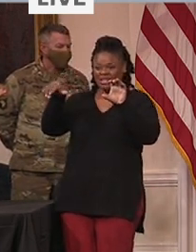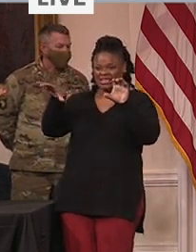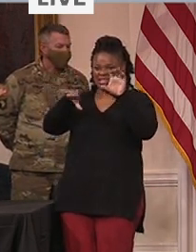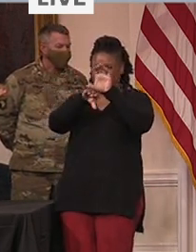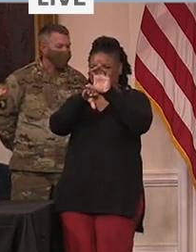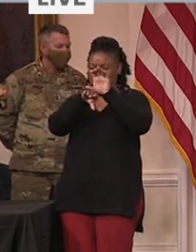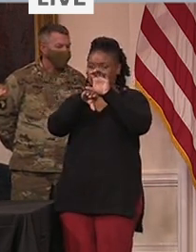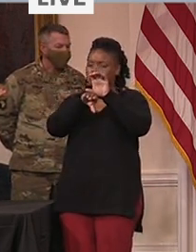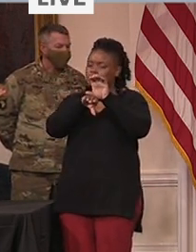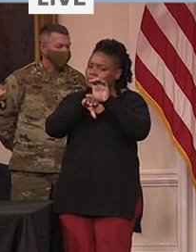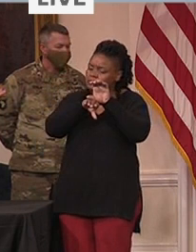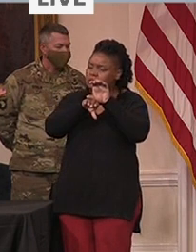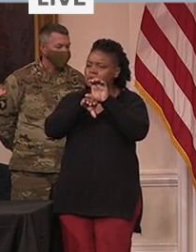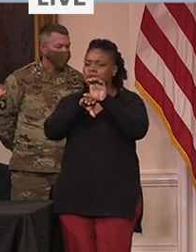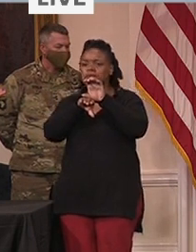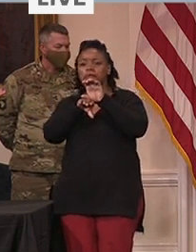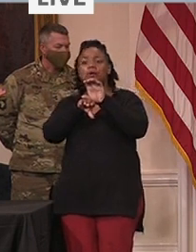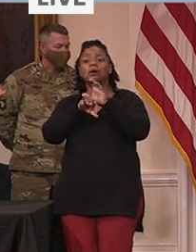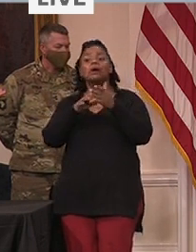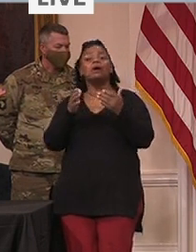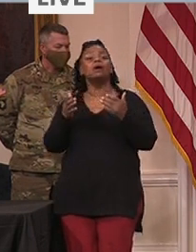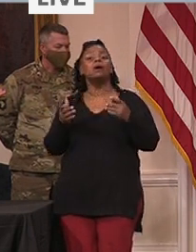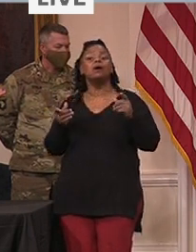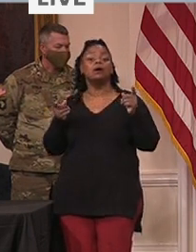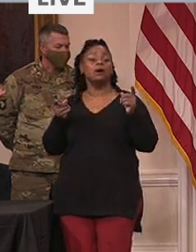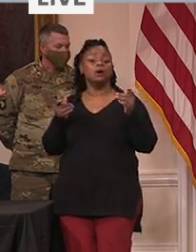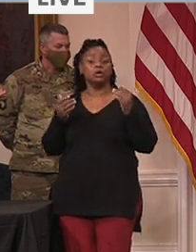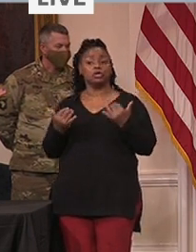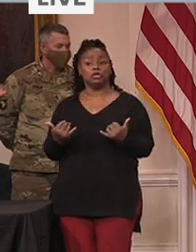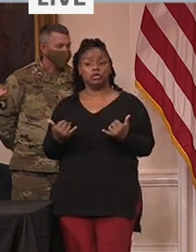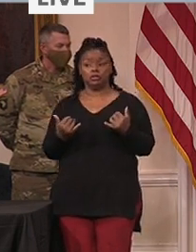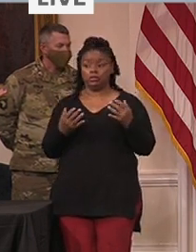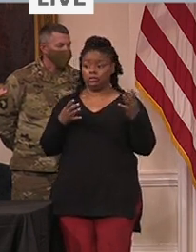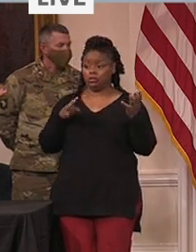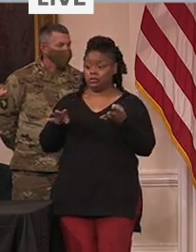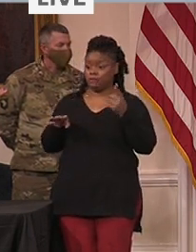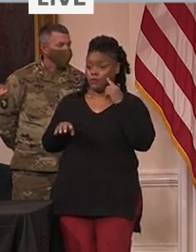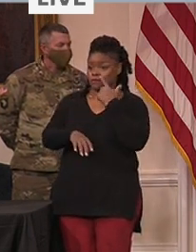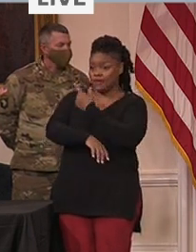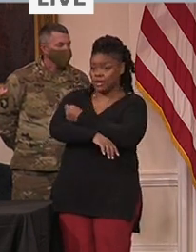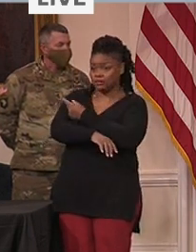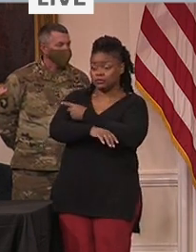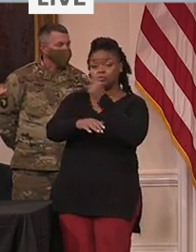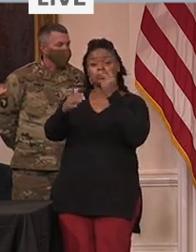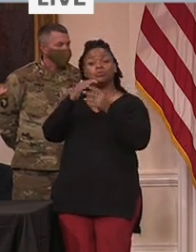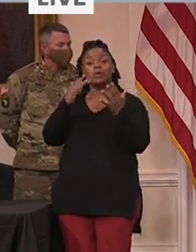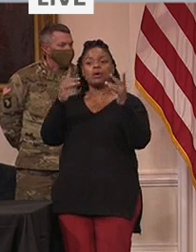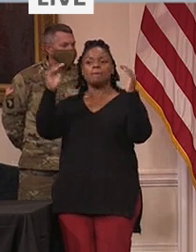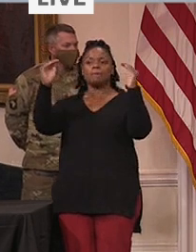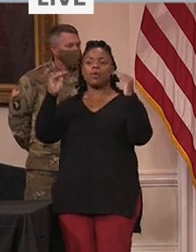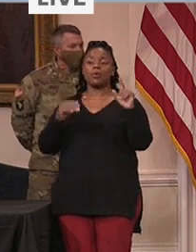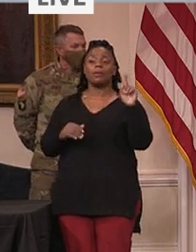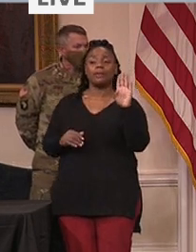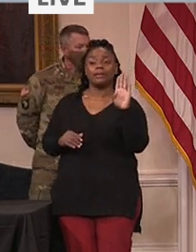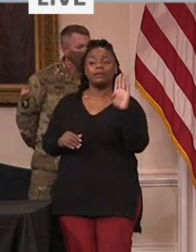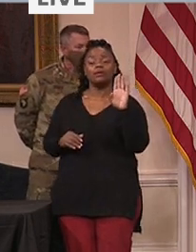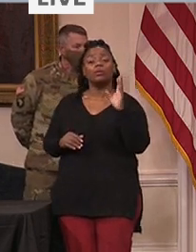anticipate the state being able to move into phase one B at the end of January.